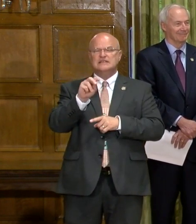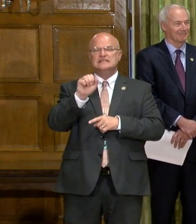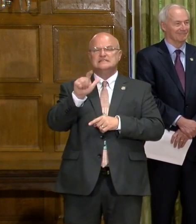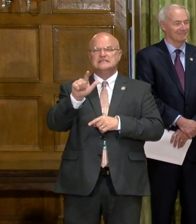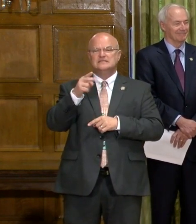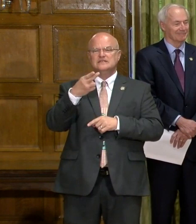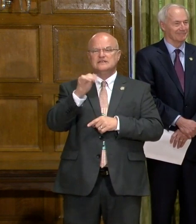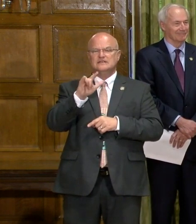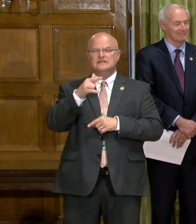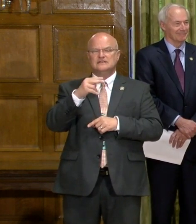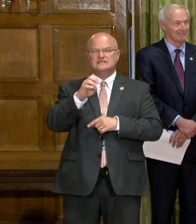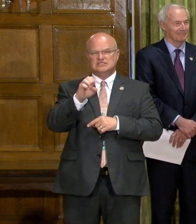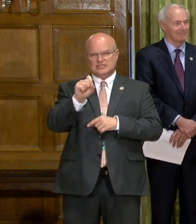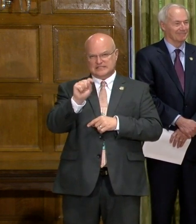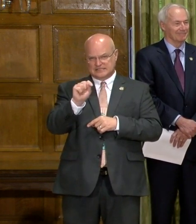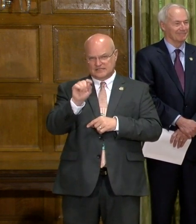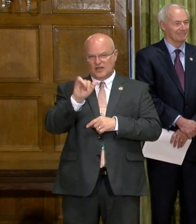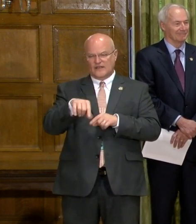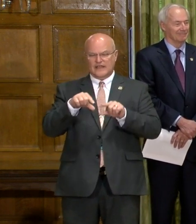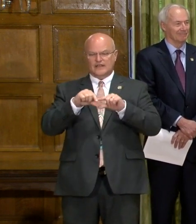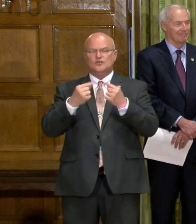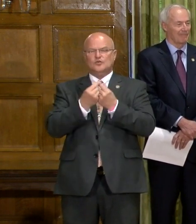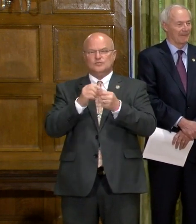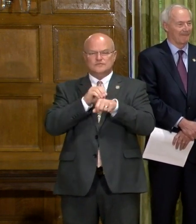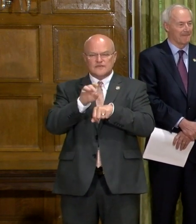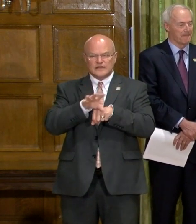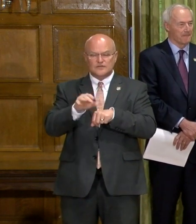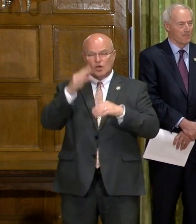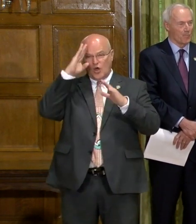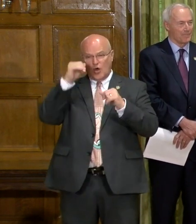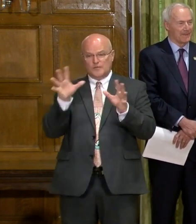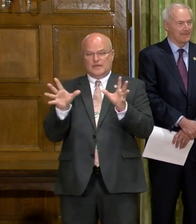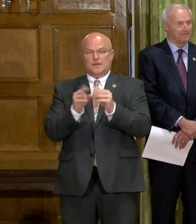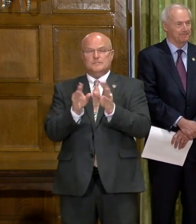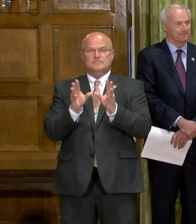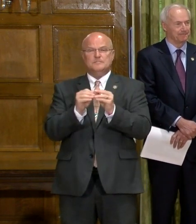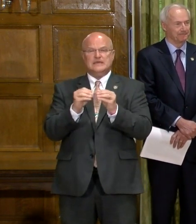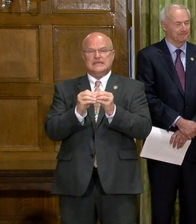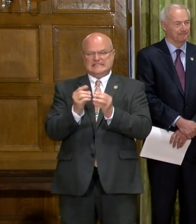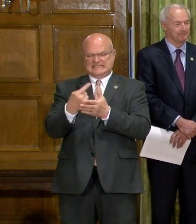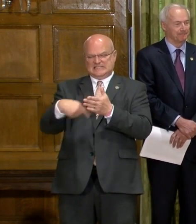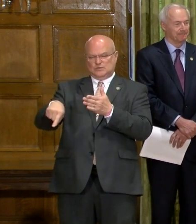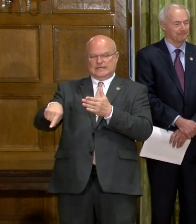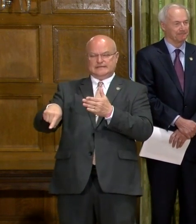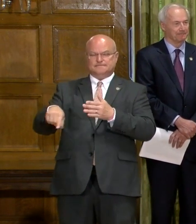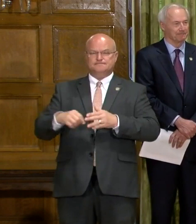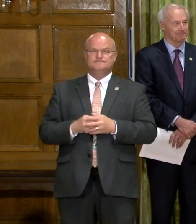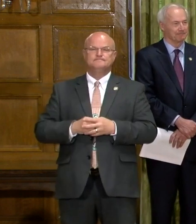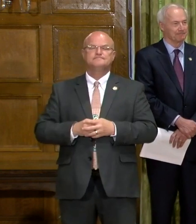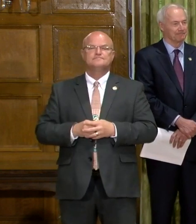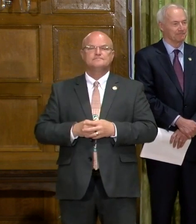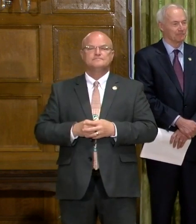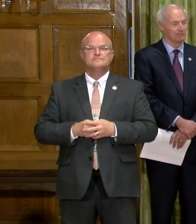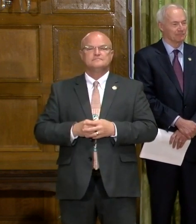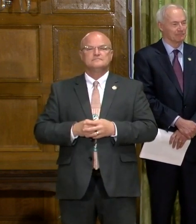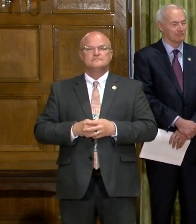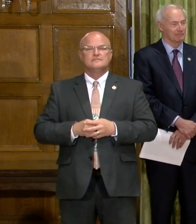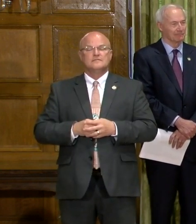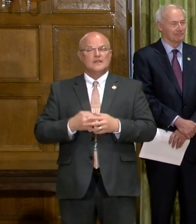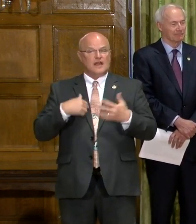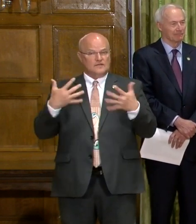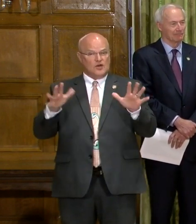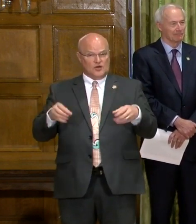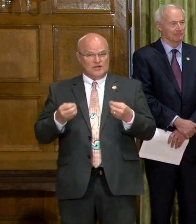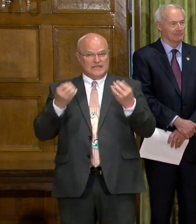on that advisory group. And that, uh, we plan to have them meet, uh, early next week. We also, uh,